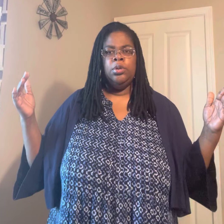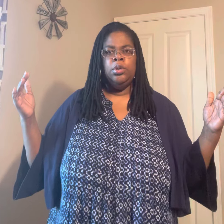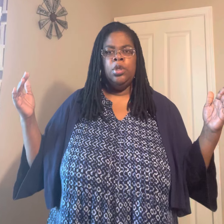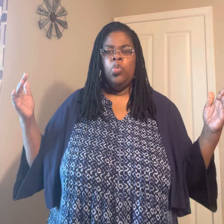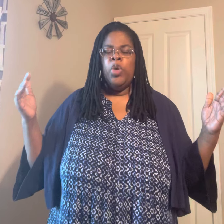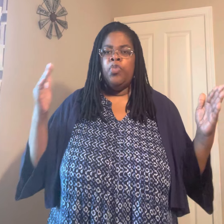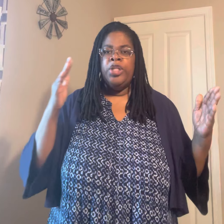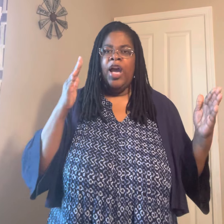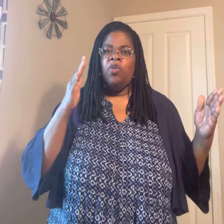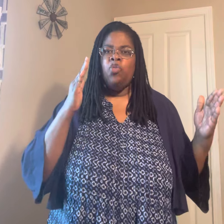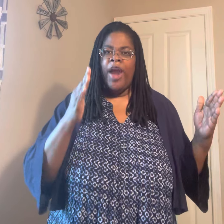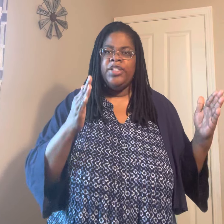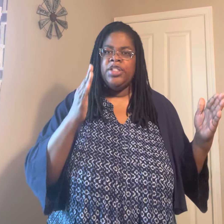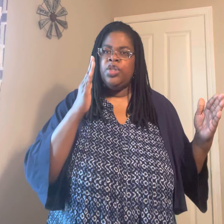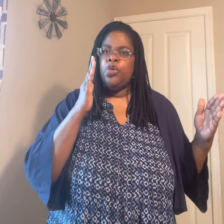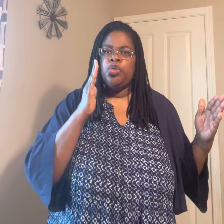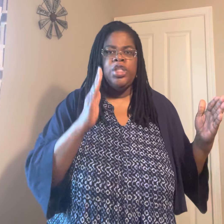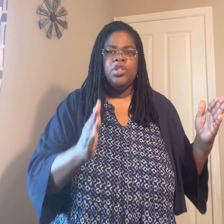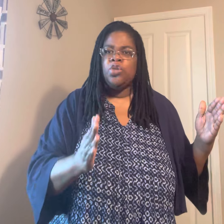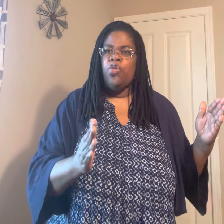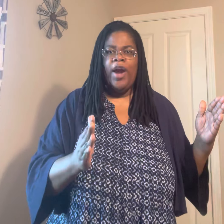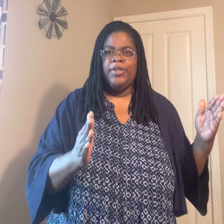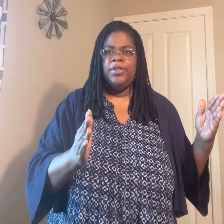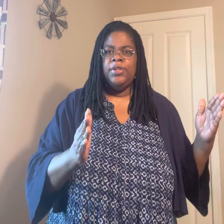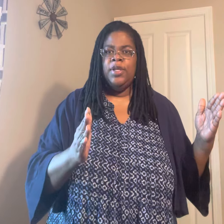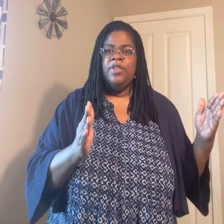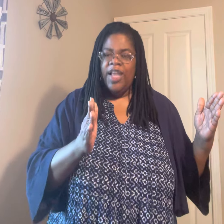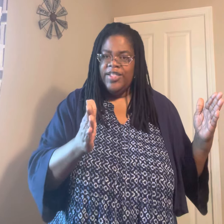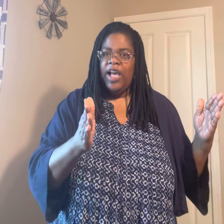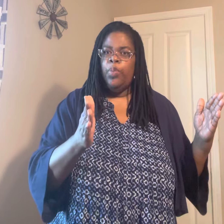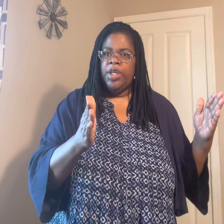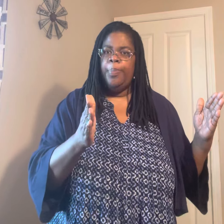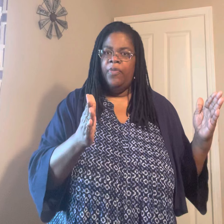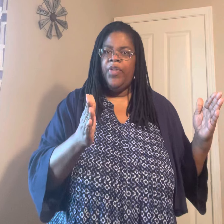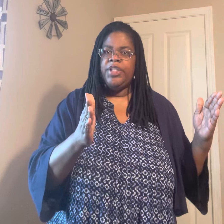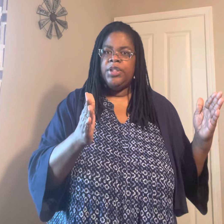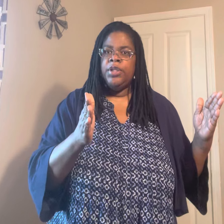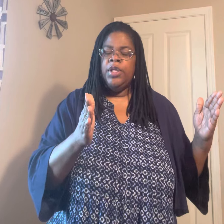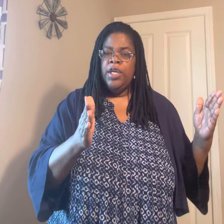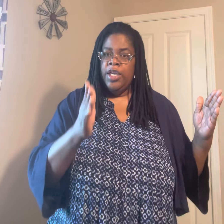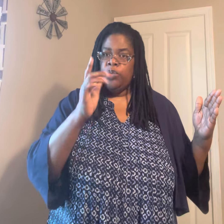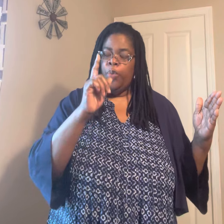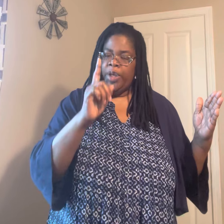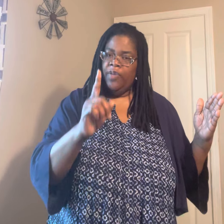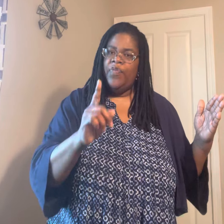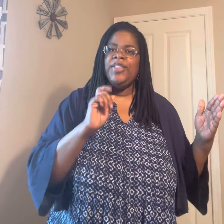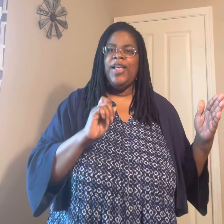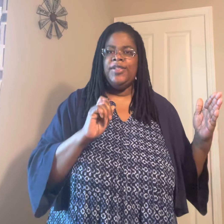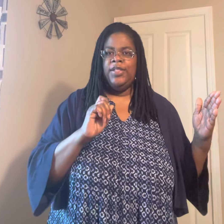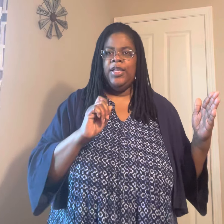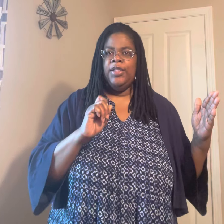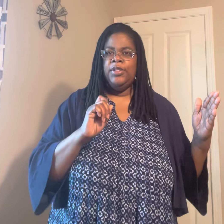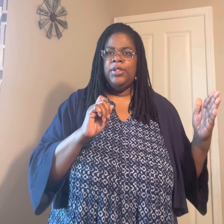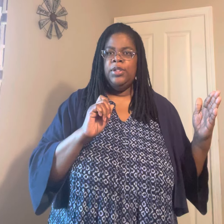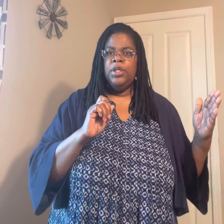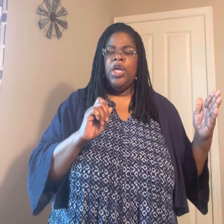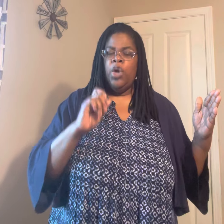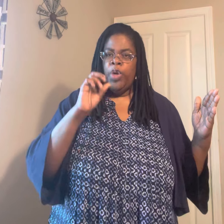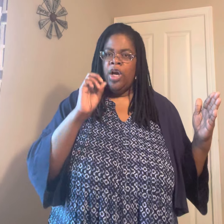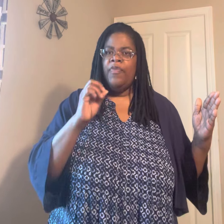We reach our righteousness through Jesus Christ. That's how we get perfection. It's when we confess our sins and we cover